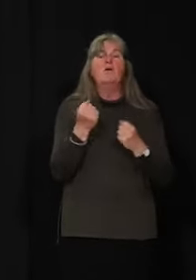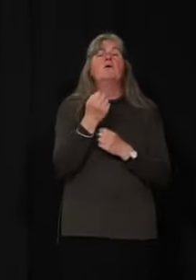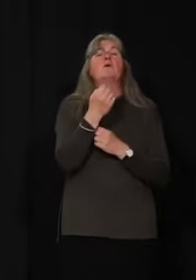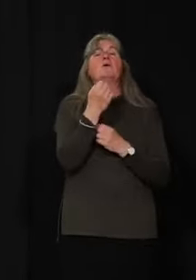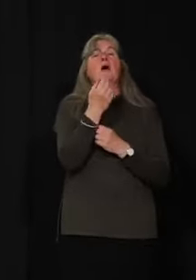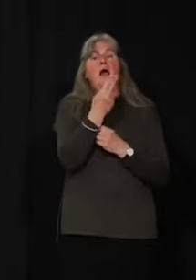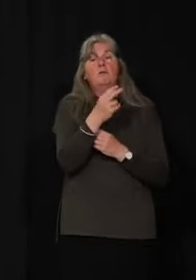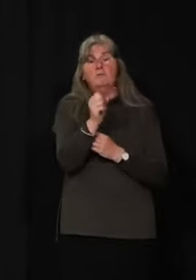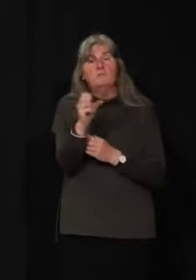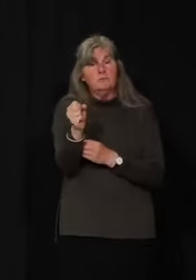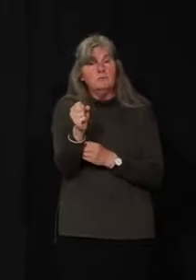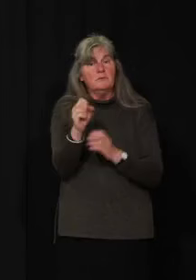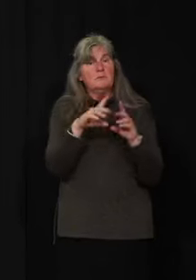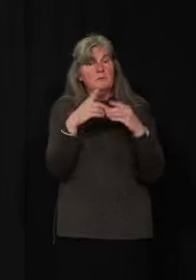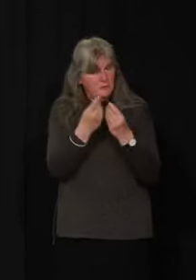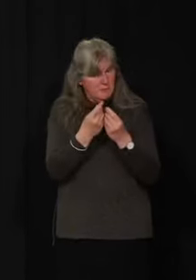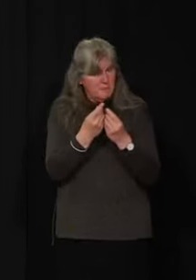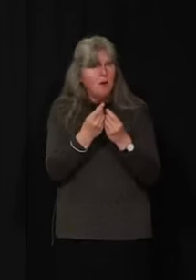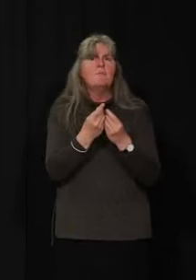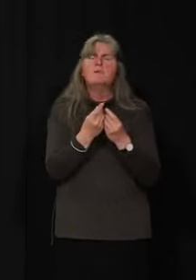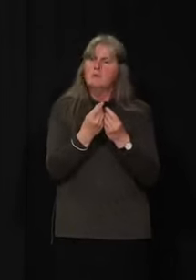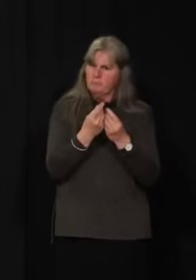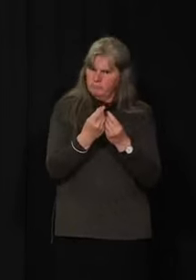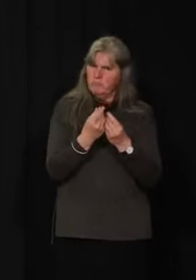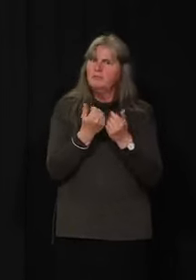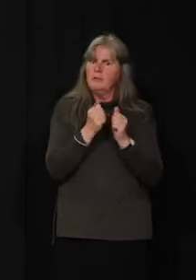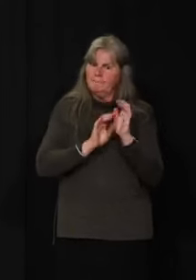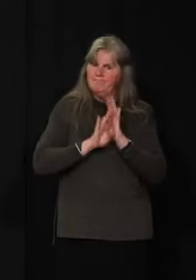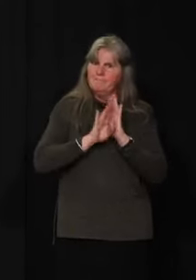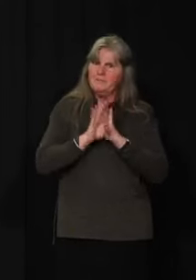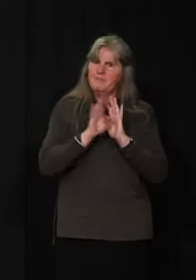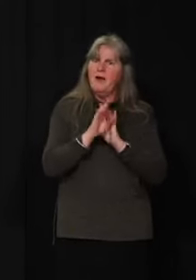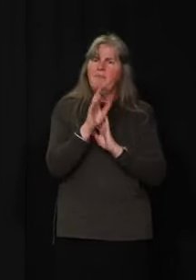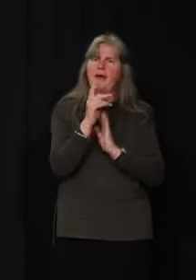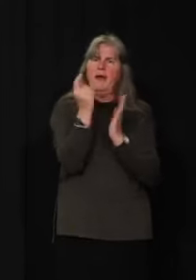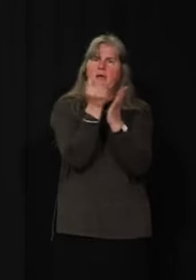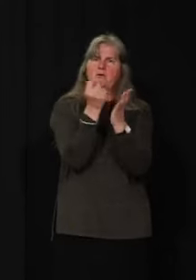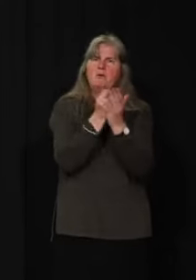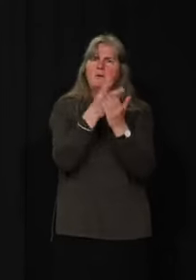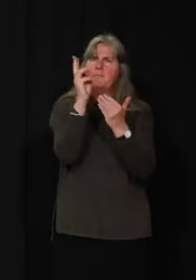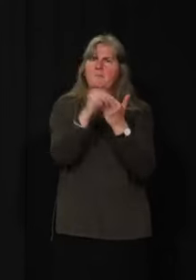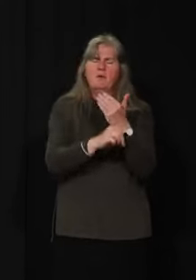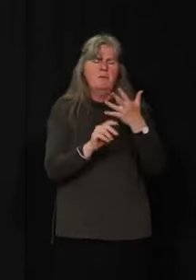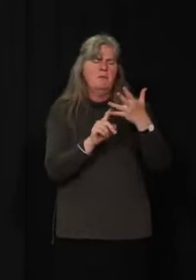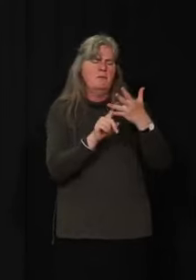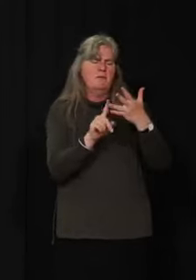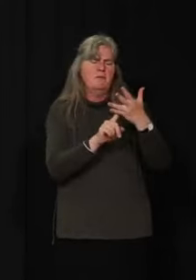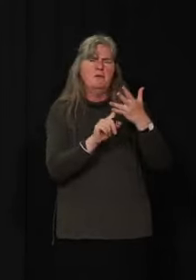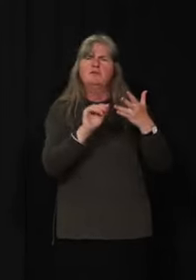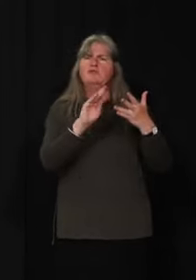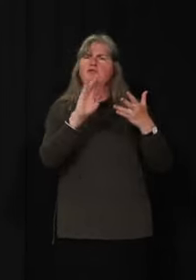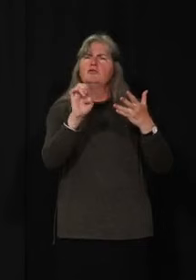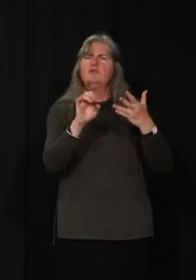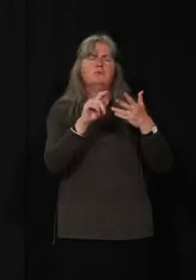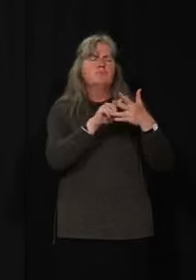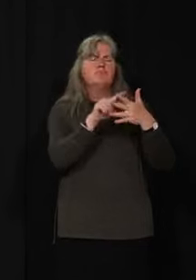working towards resuming the live-in intensive treatment program, end of June, beginning of July.